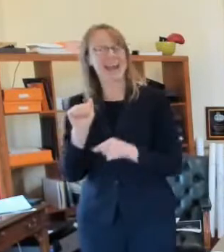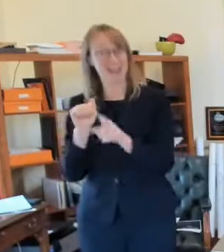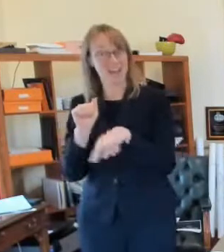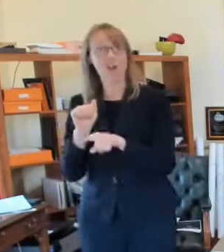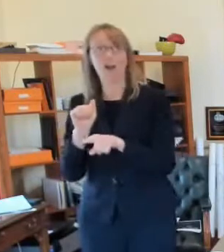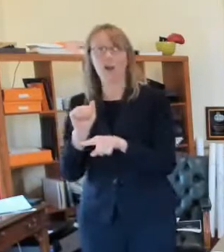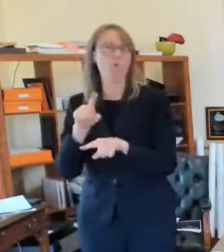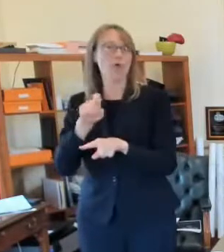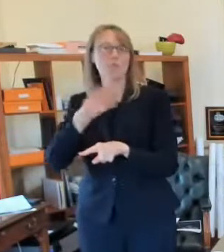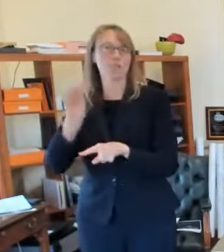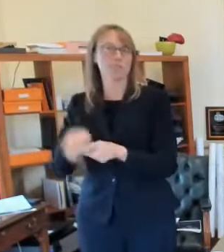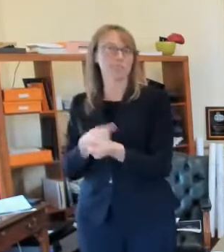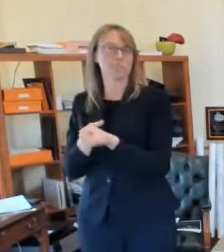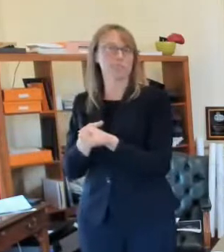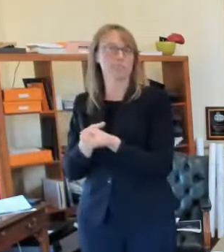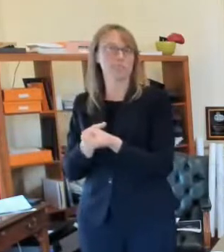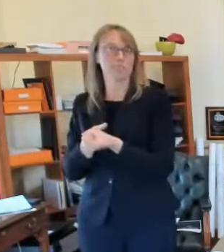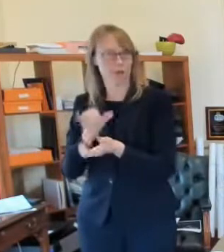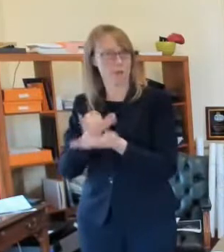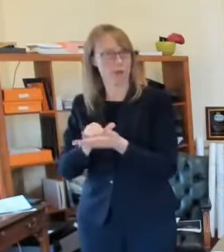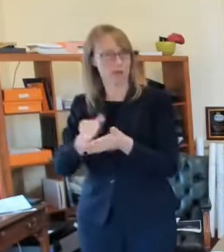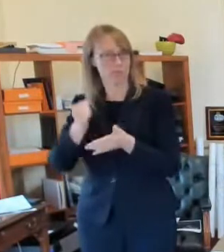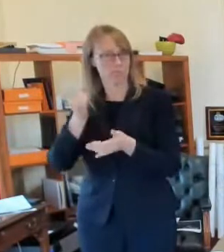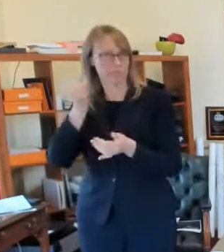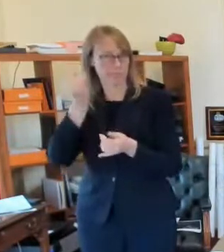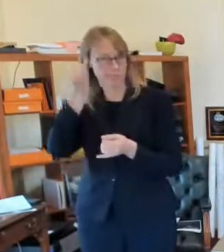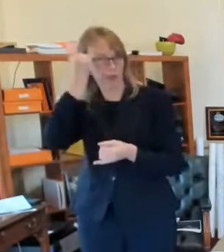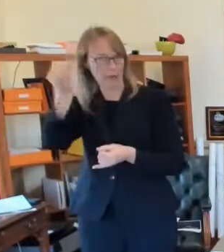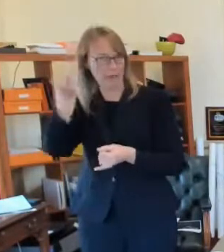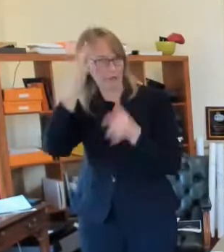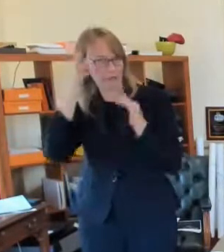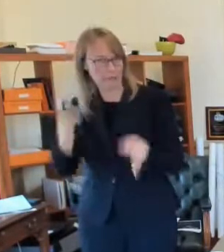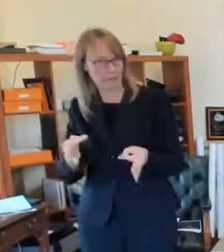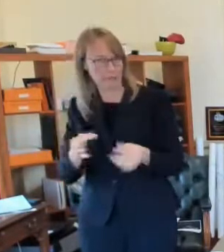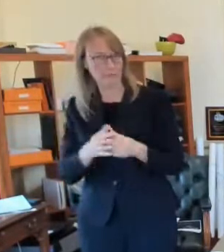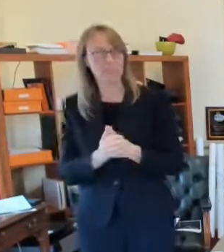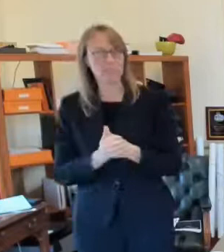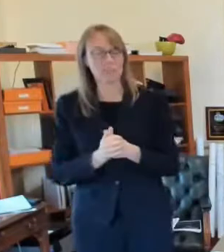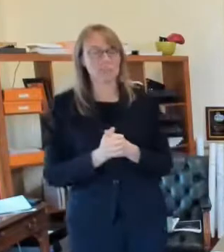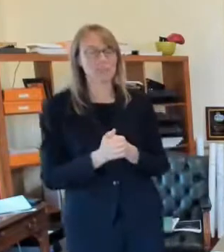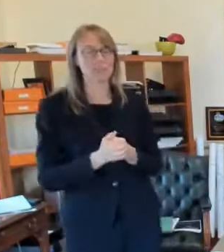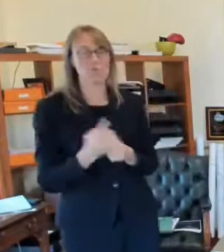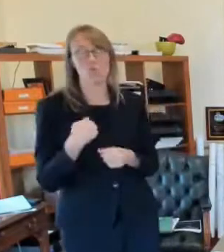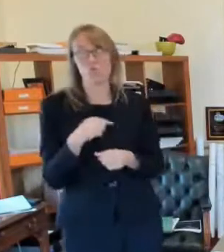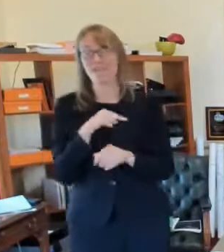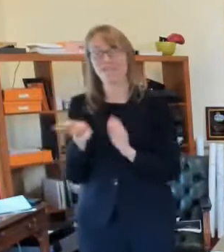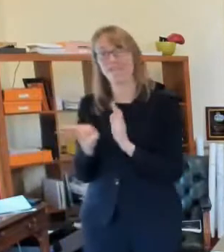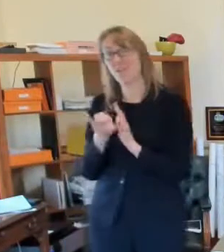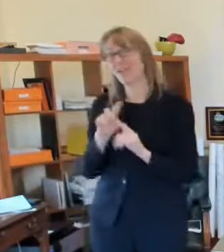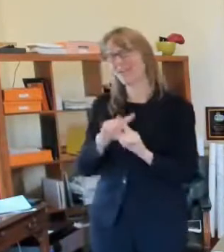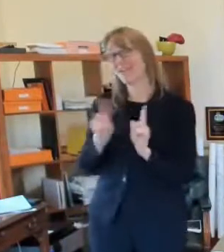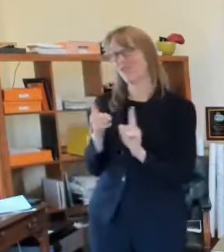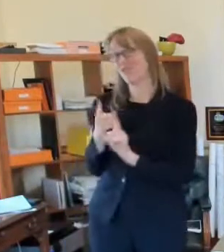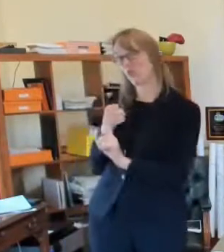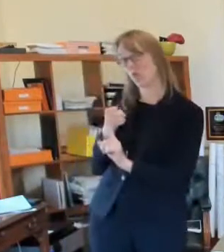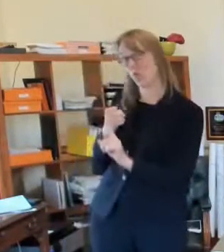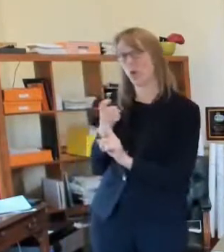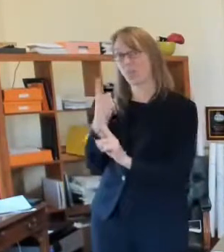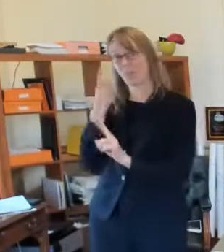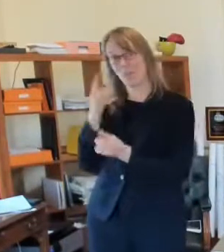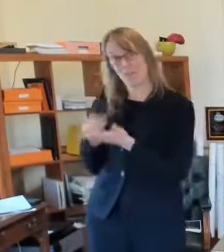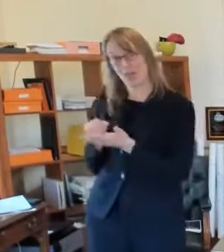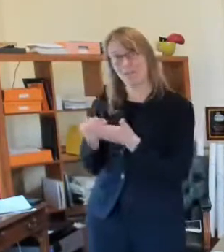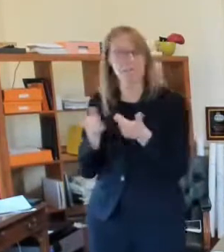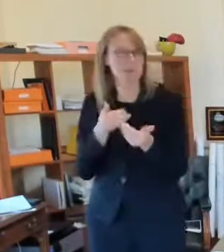um just we we just found a different source of money and so it doesn't matter where it came from the fact is that that it